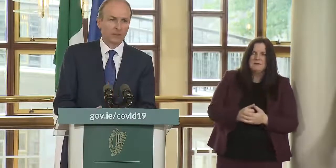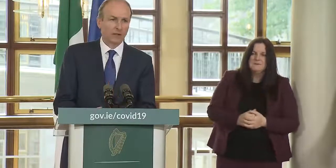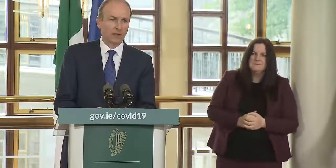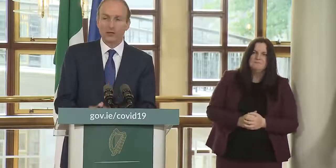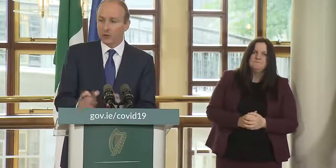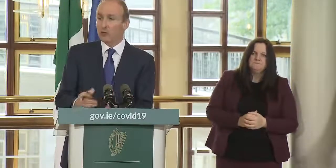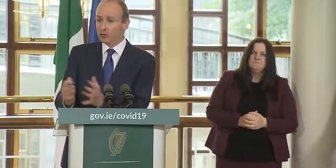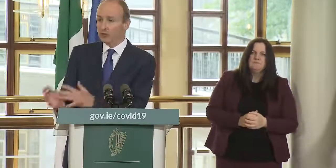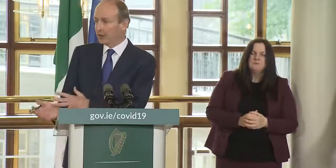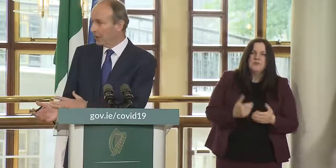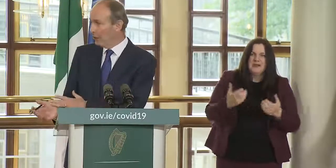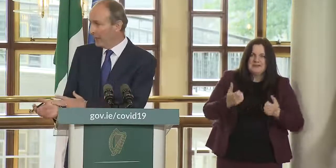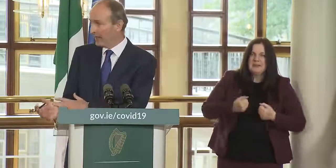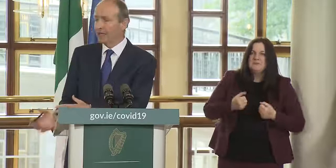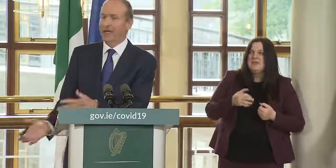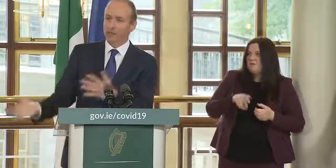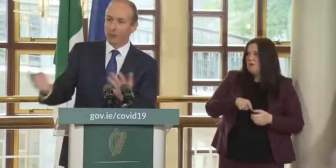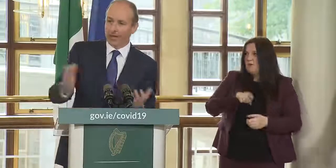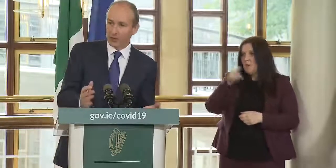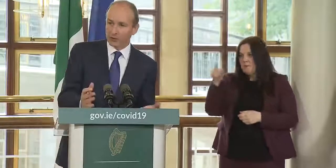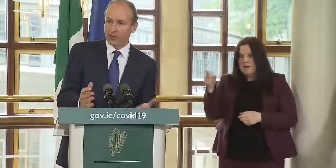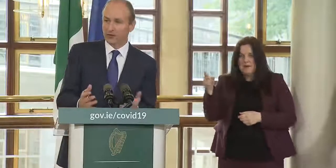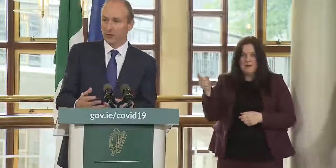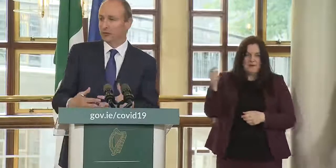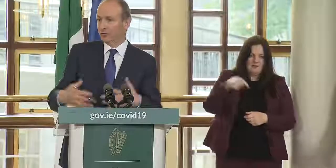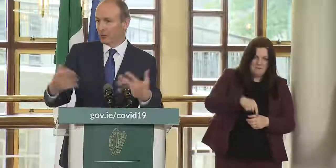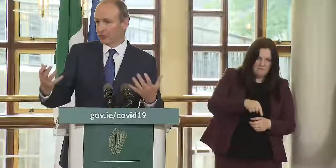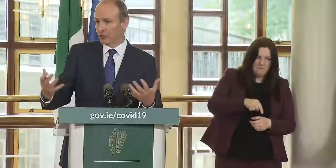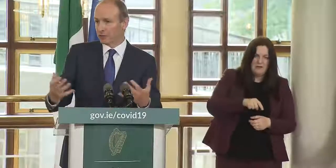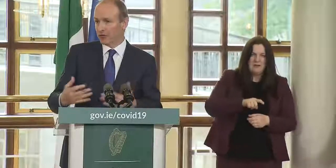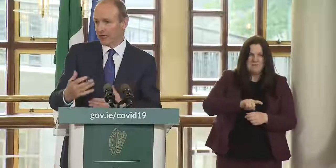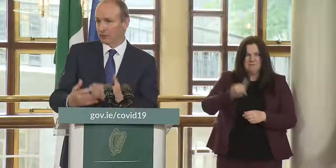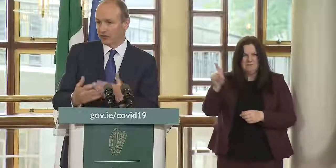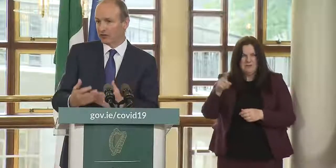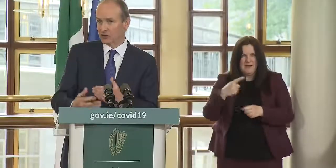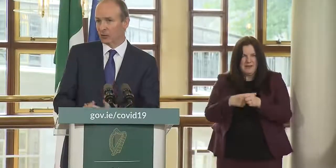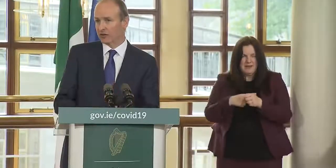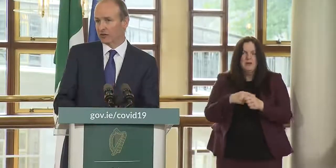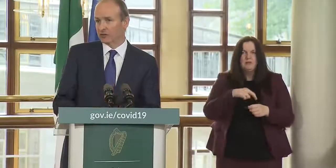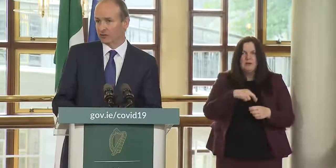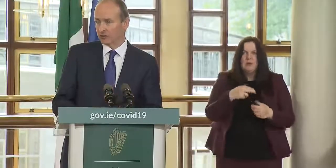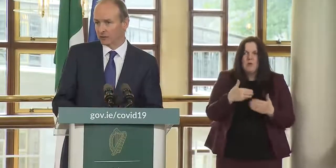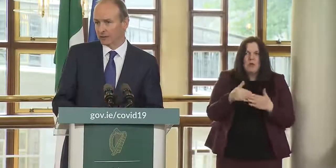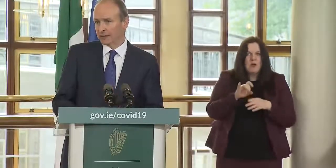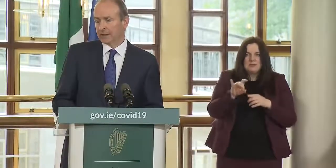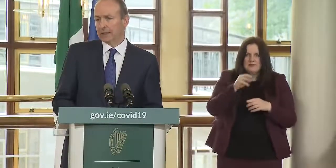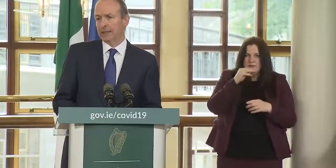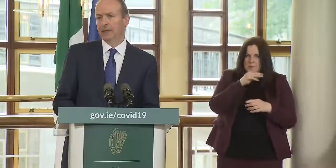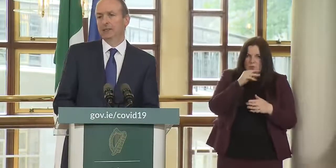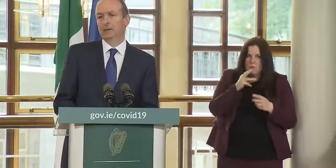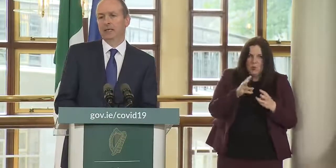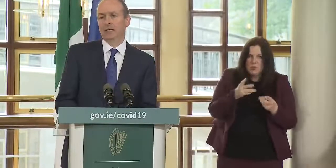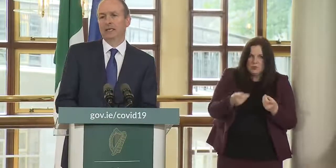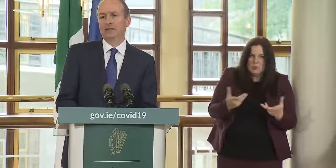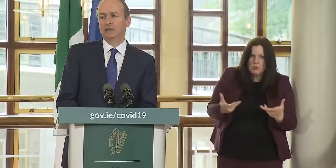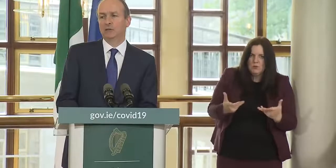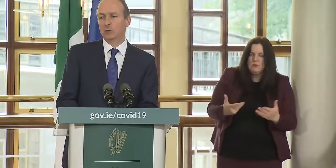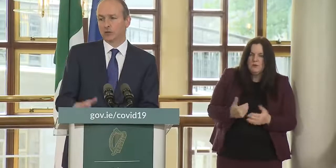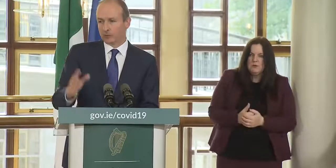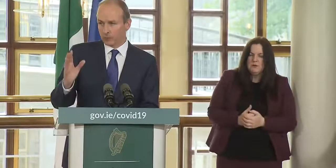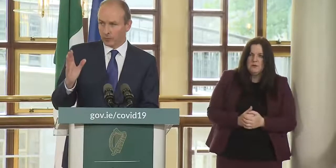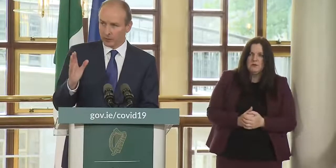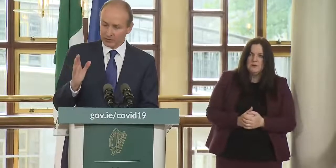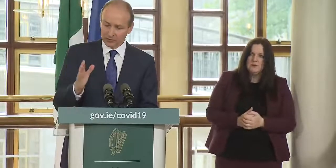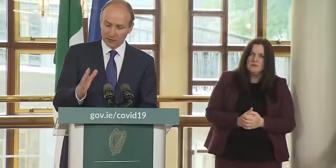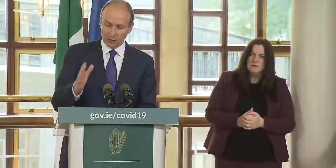terms of of their movements when they come back and go back out again in terms of you know in terms of the actual essential work that they have to do um and